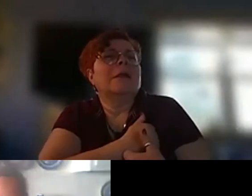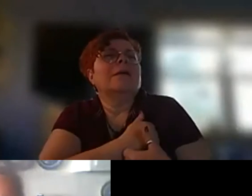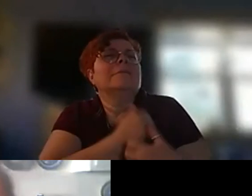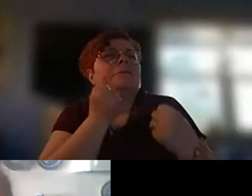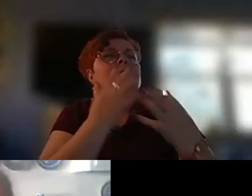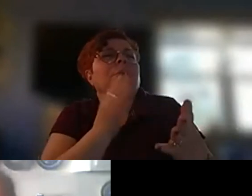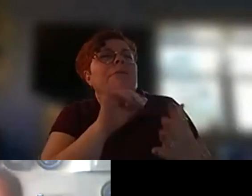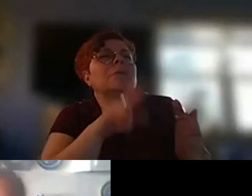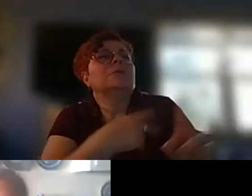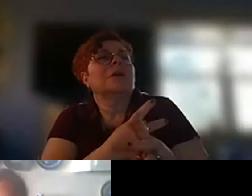poems read tonight